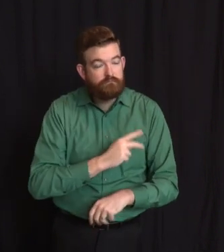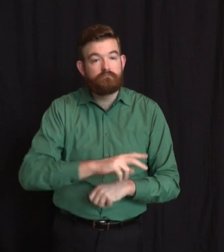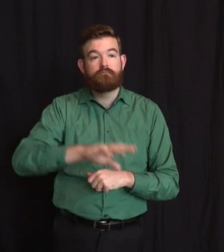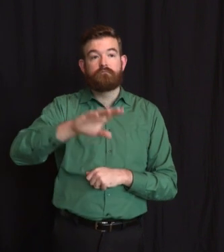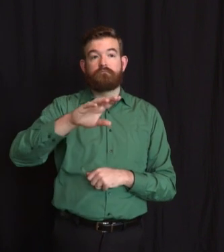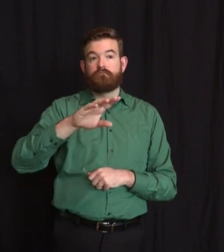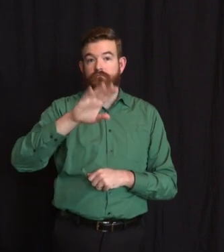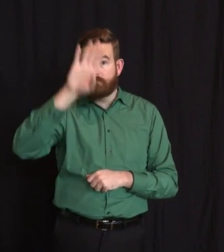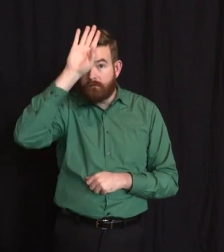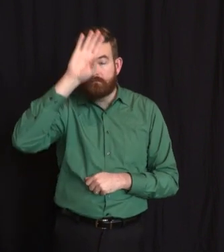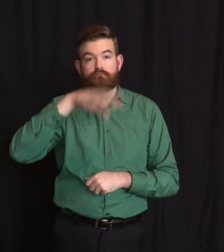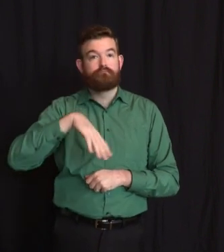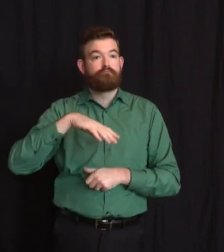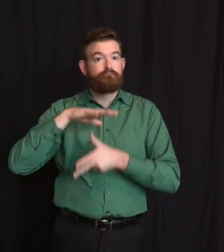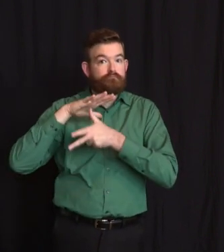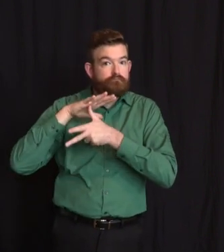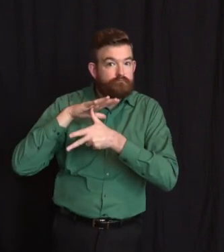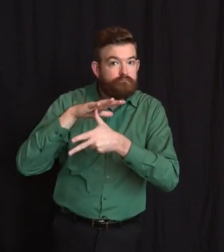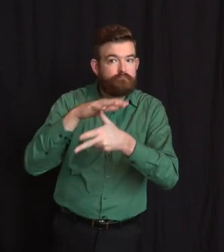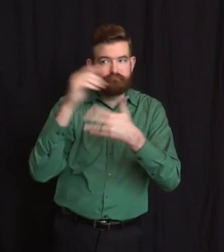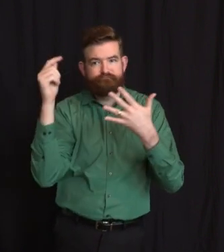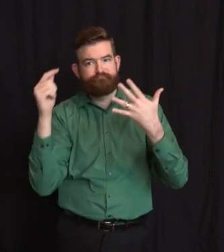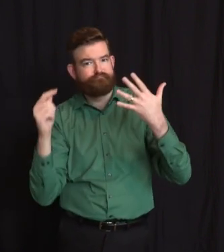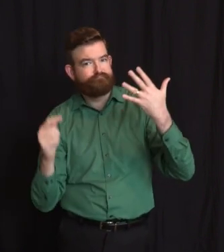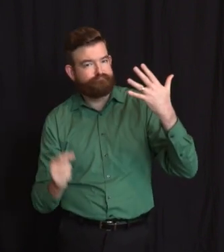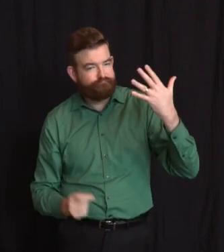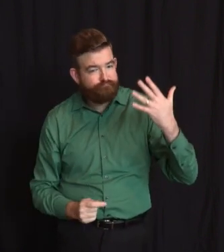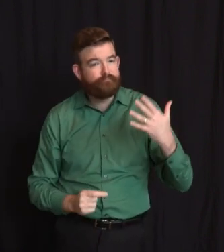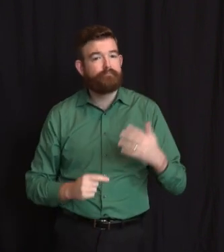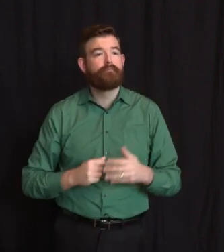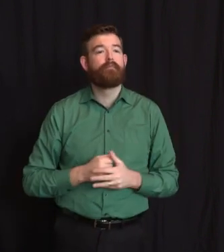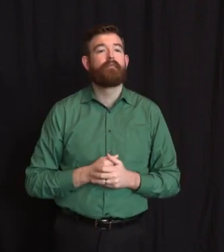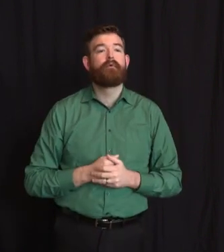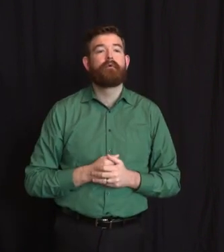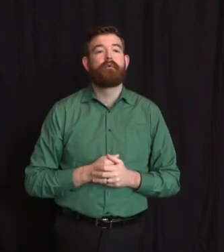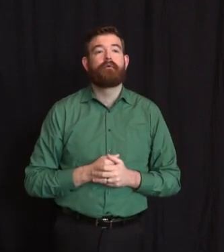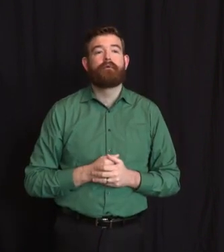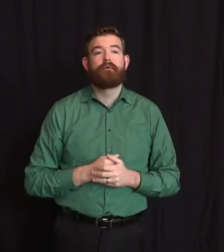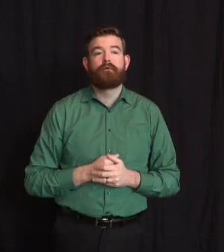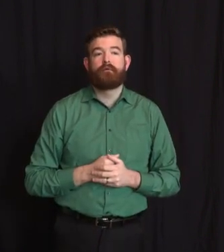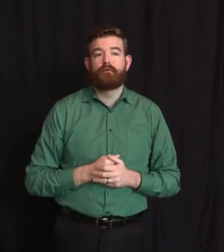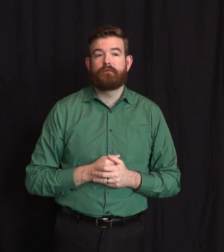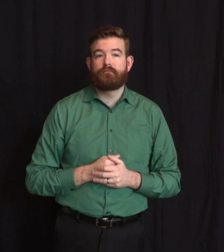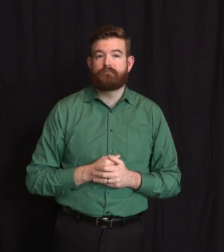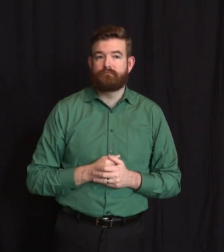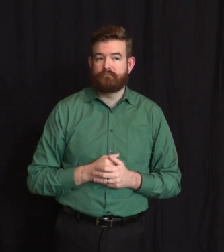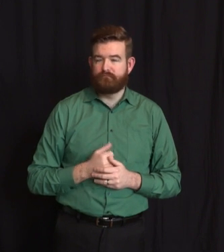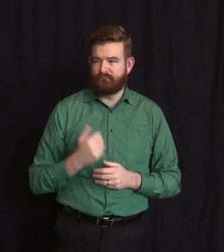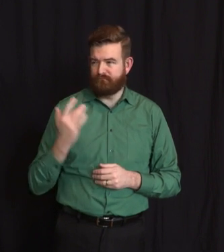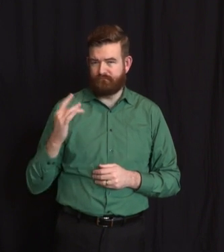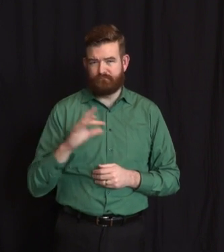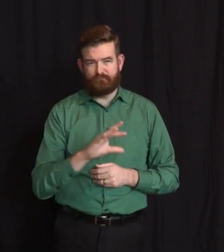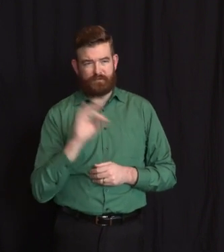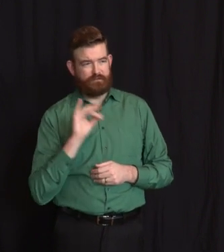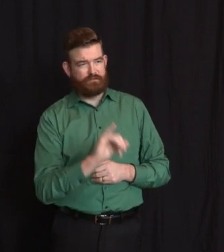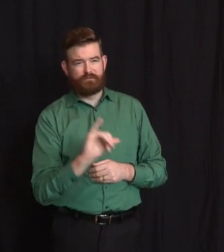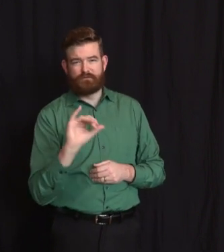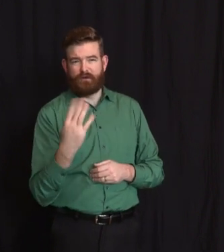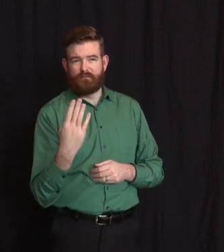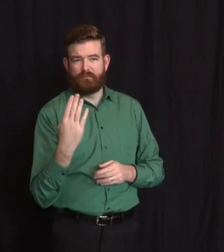probably wasn't a surprise that he chose this line of work as Rob's family has retold their memories of him as a child chasing after